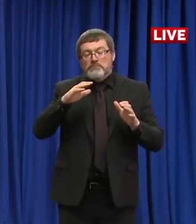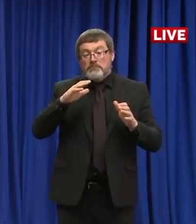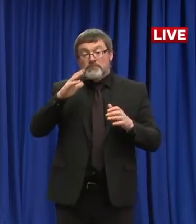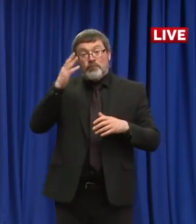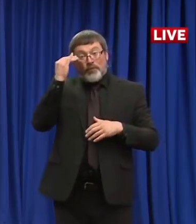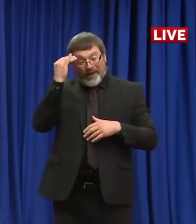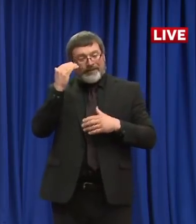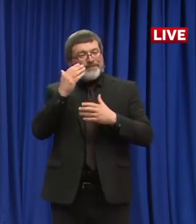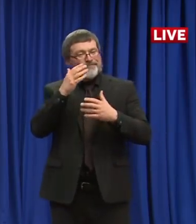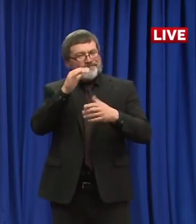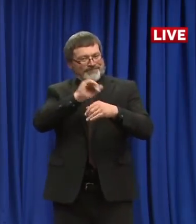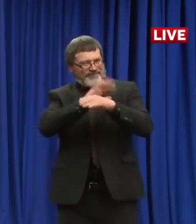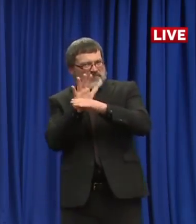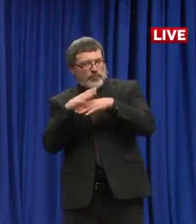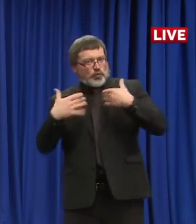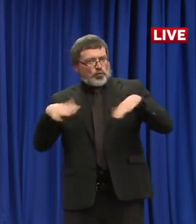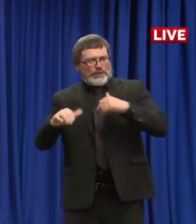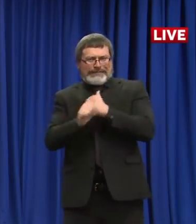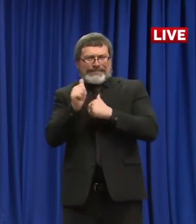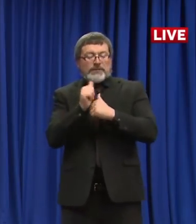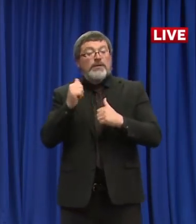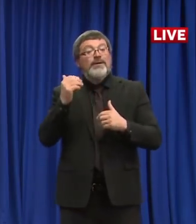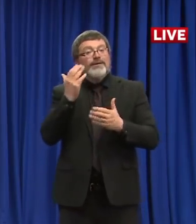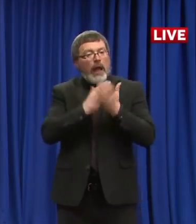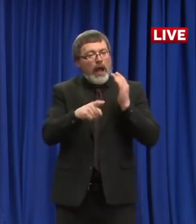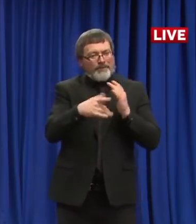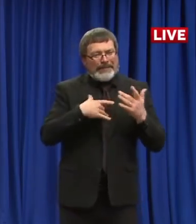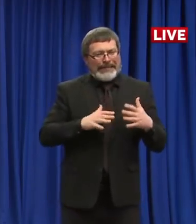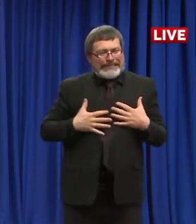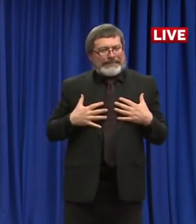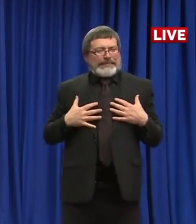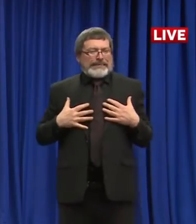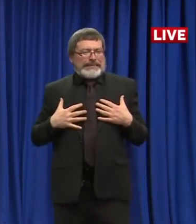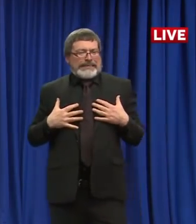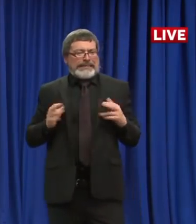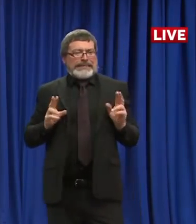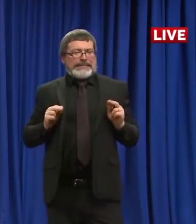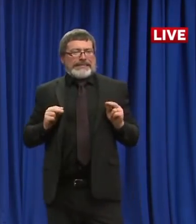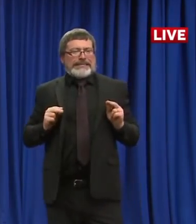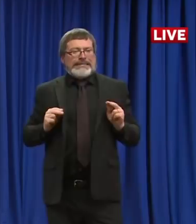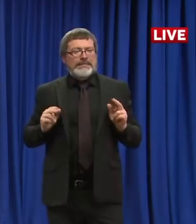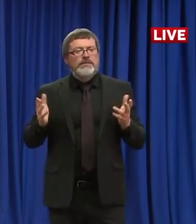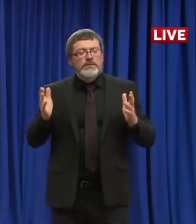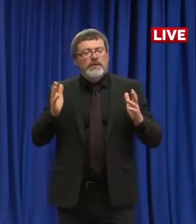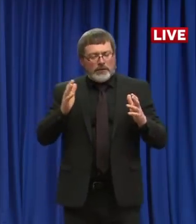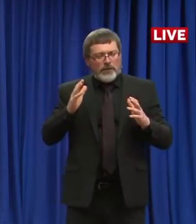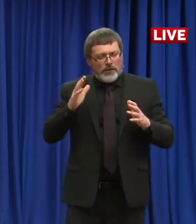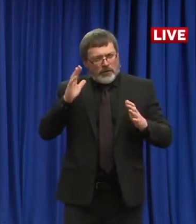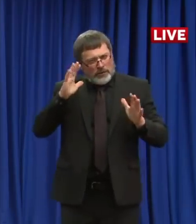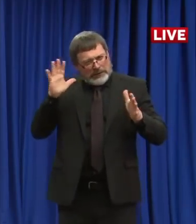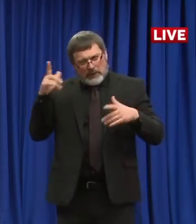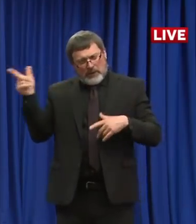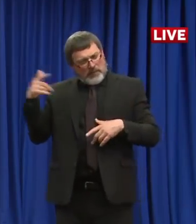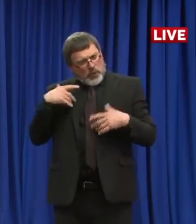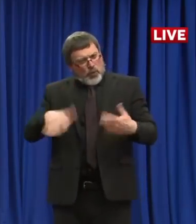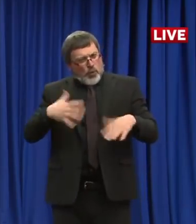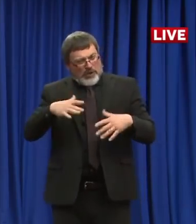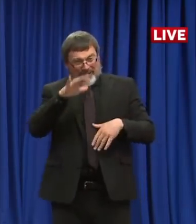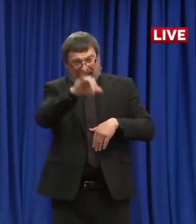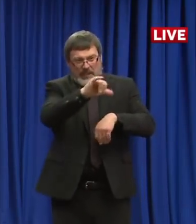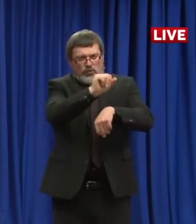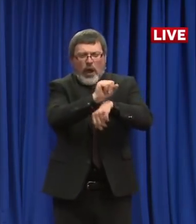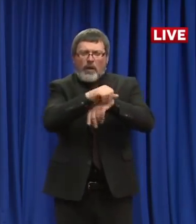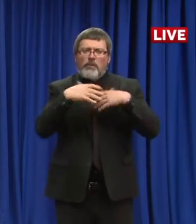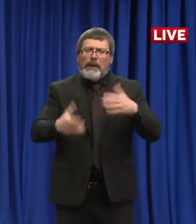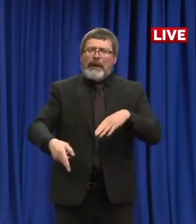workers there. Those are critical facilities for our most vulnerable citizens. And so this stipend, if you will, the short term stipend is being